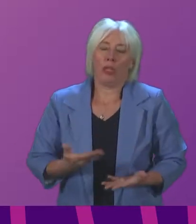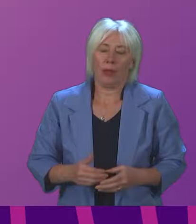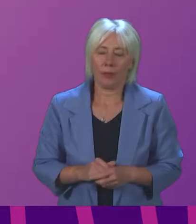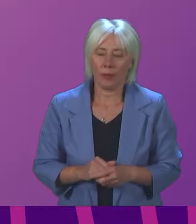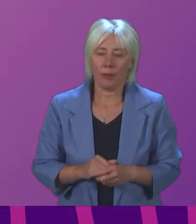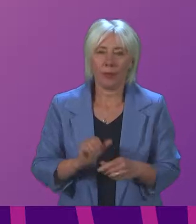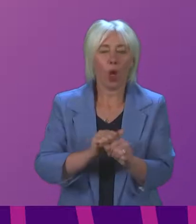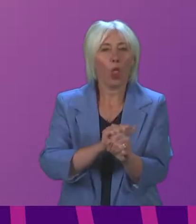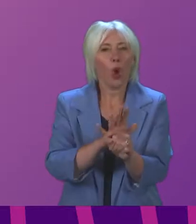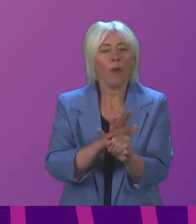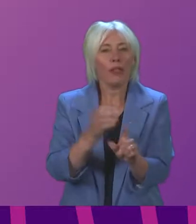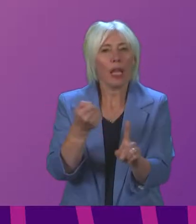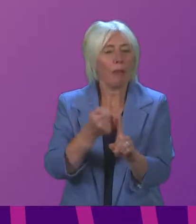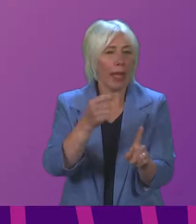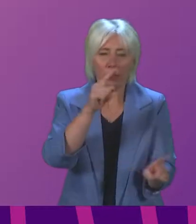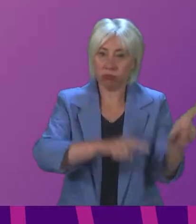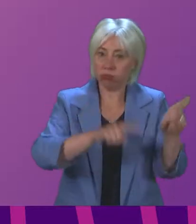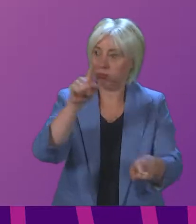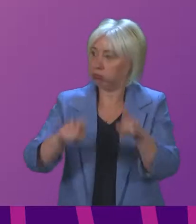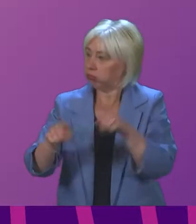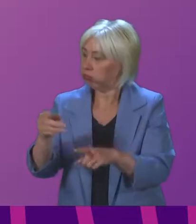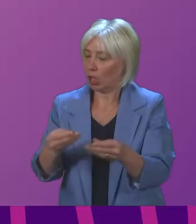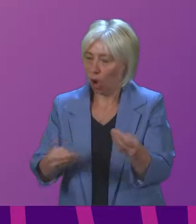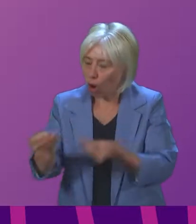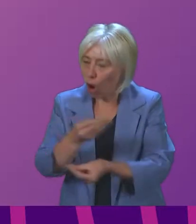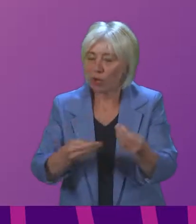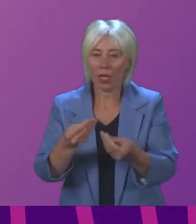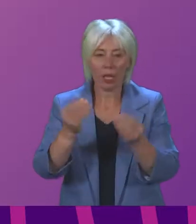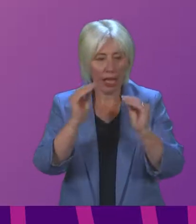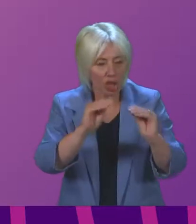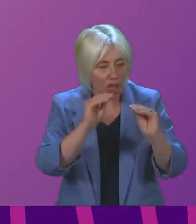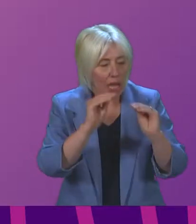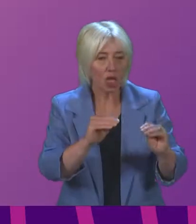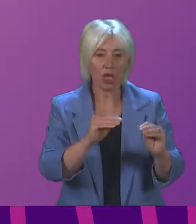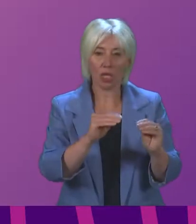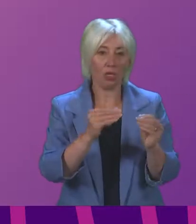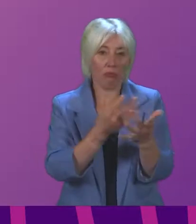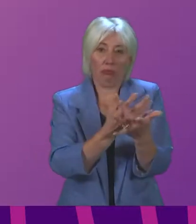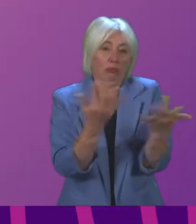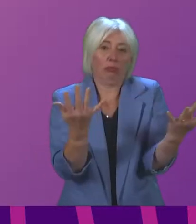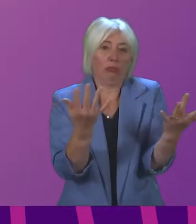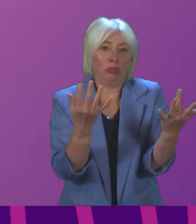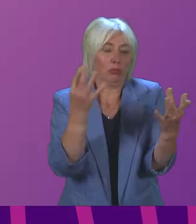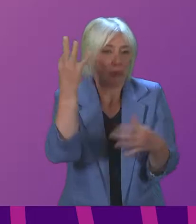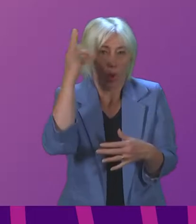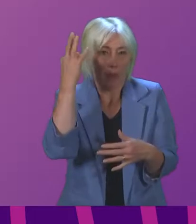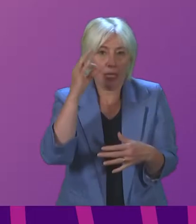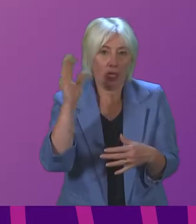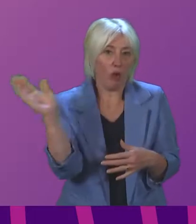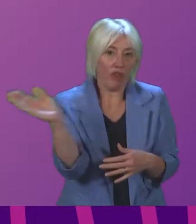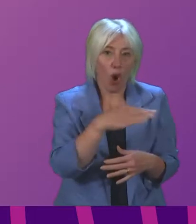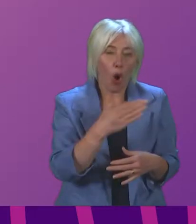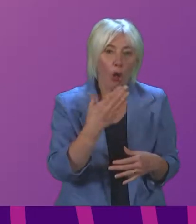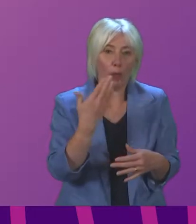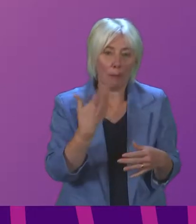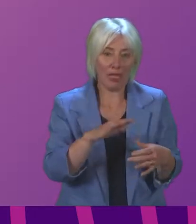impact has been so wide-ranging that economy, education and several other committees, many other committees, probably in fact all of the committees, have some kind